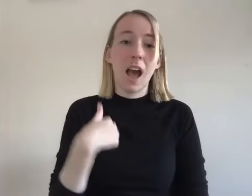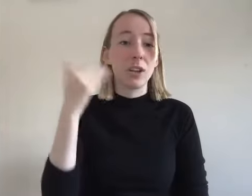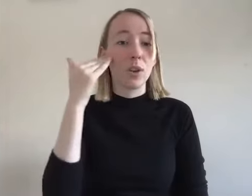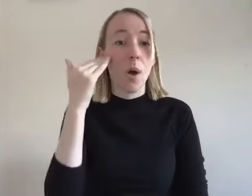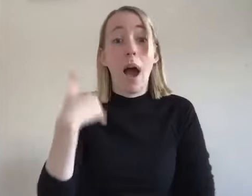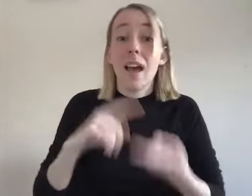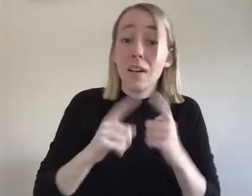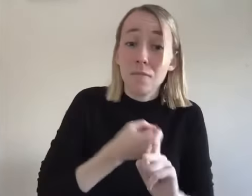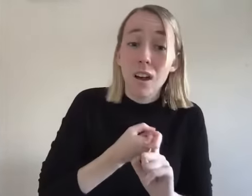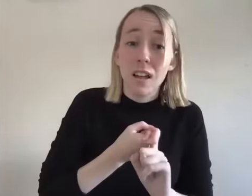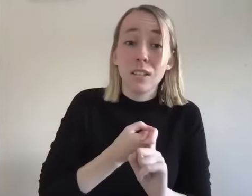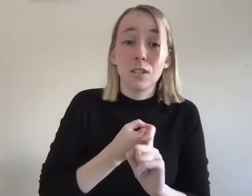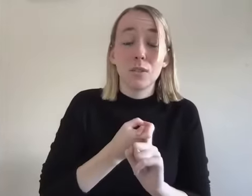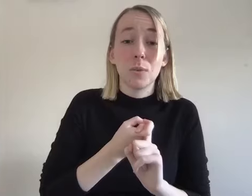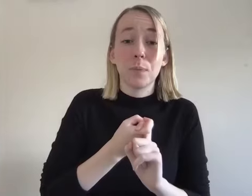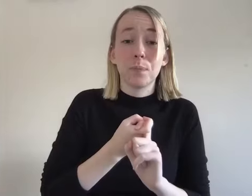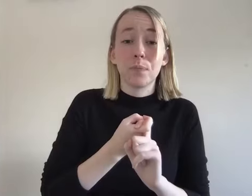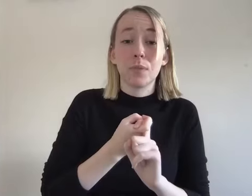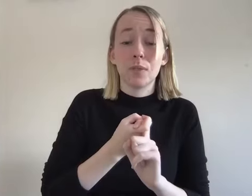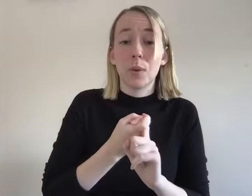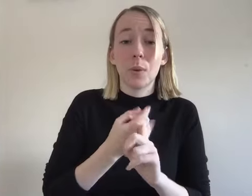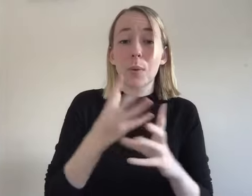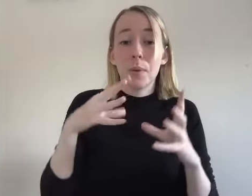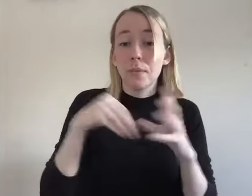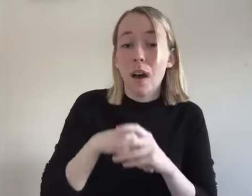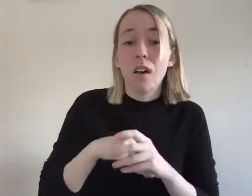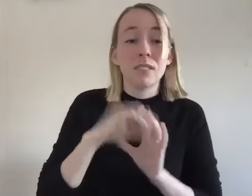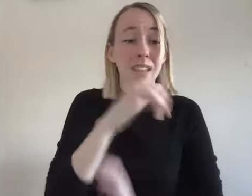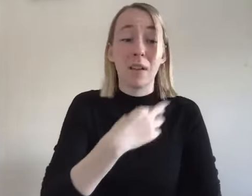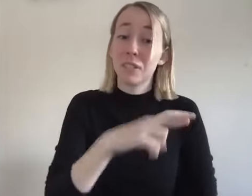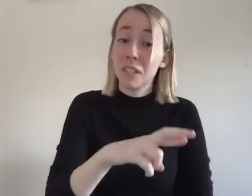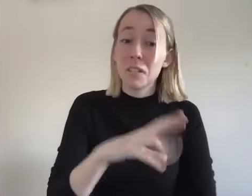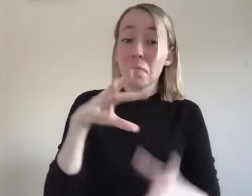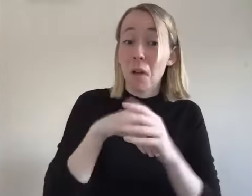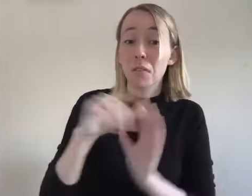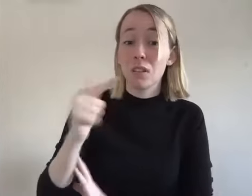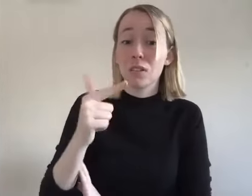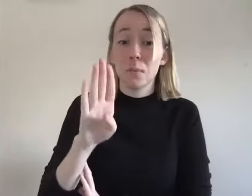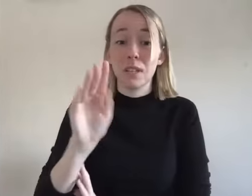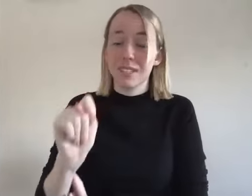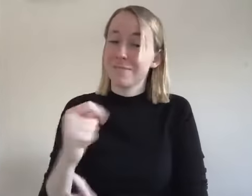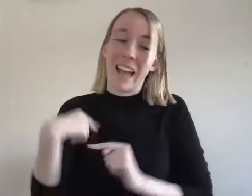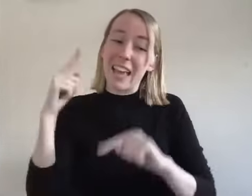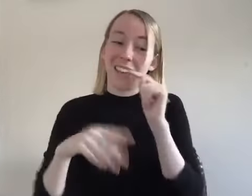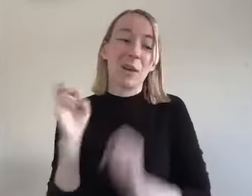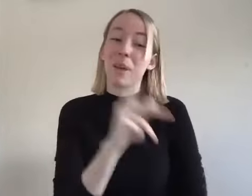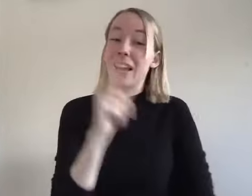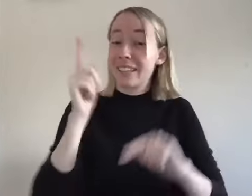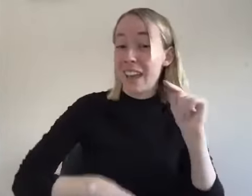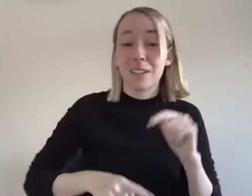i i know i have friends who are queer and still in that religion but like i can't i can't go back there